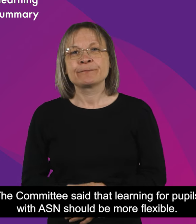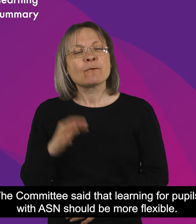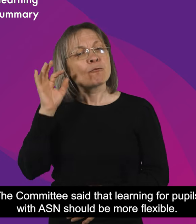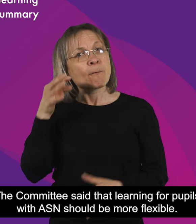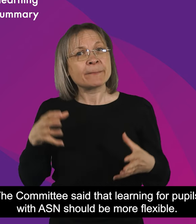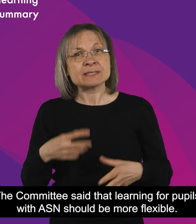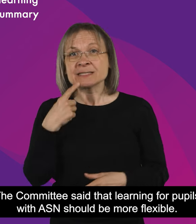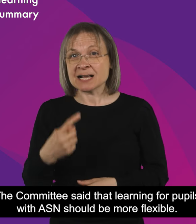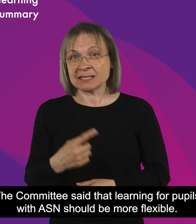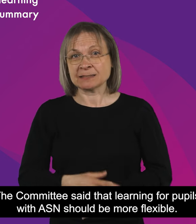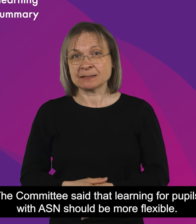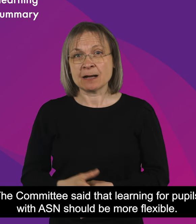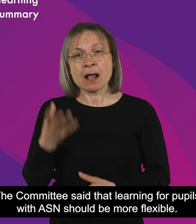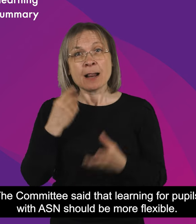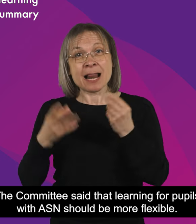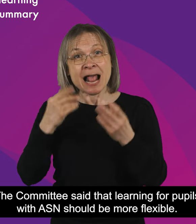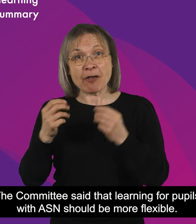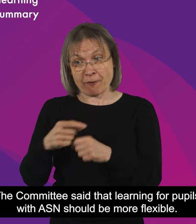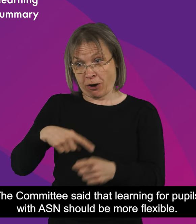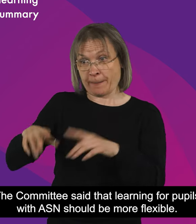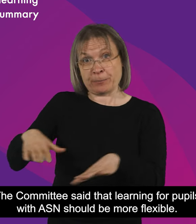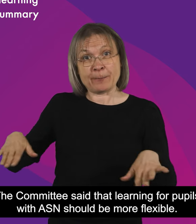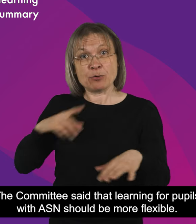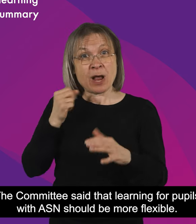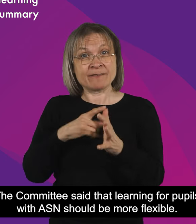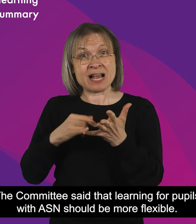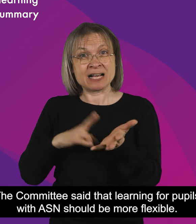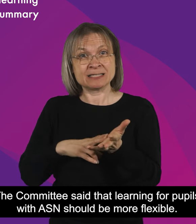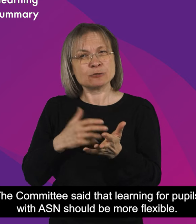The committee said that learning for pupils with ASN should be more flexible.